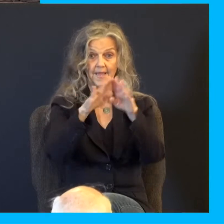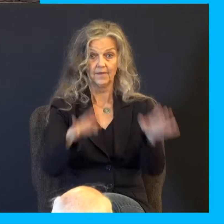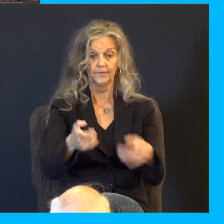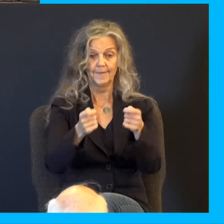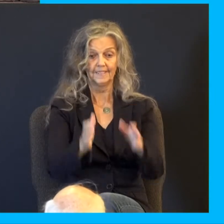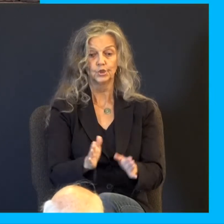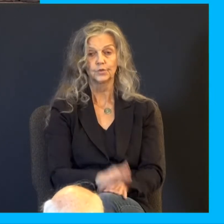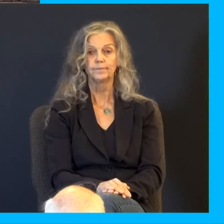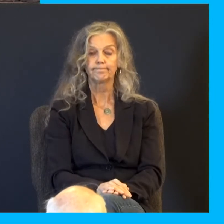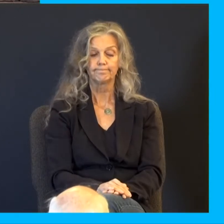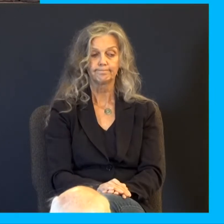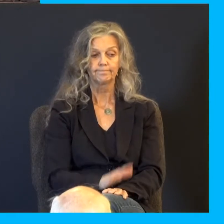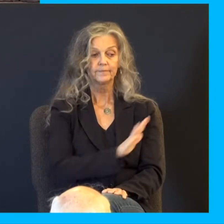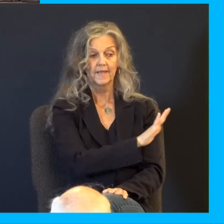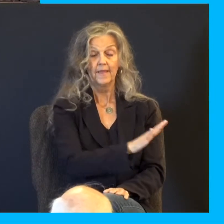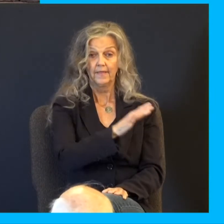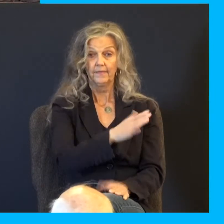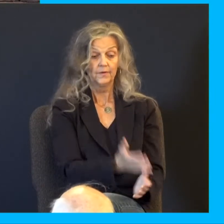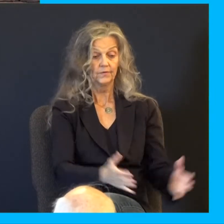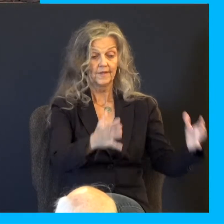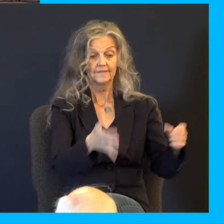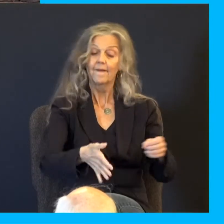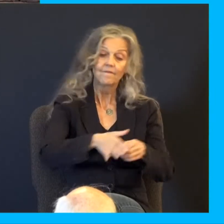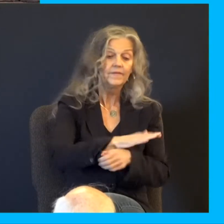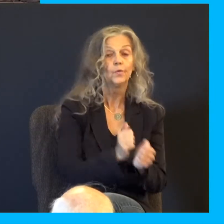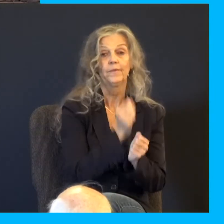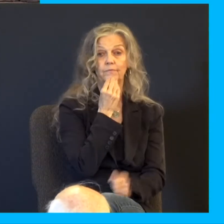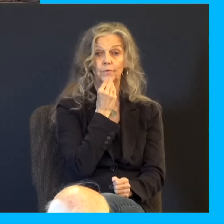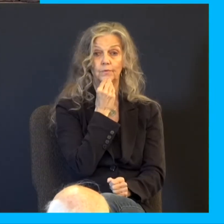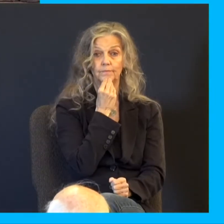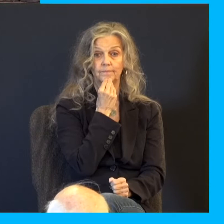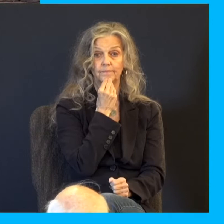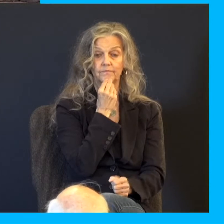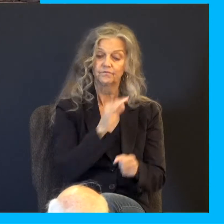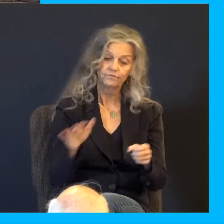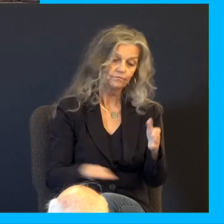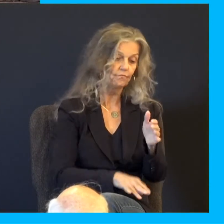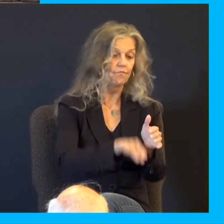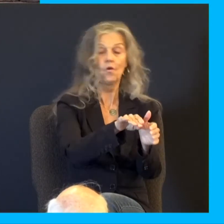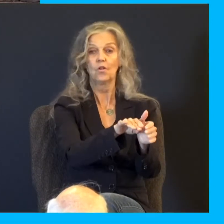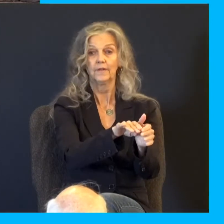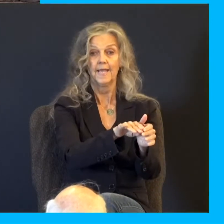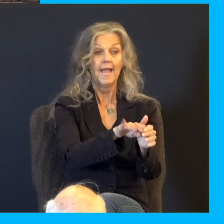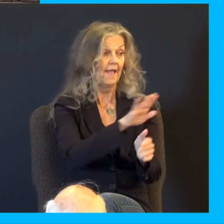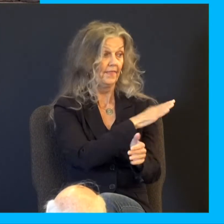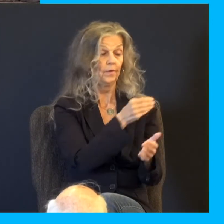fill the men's sacks with food, as much as they can carry, and put every man's money in his